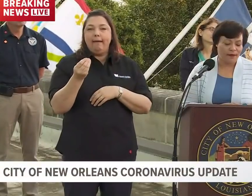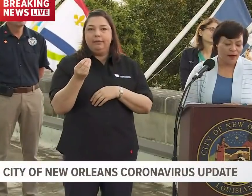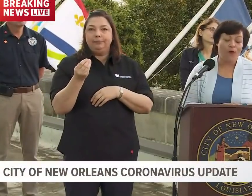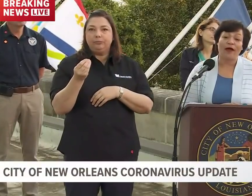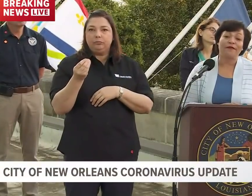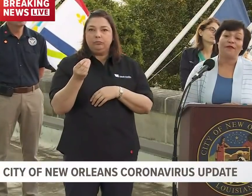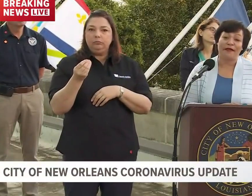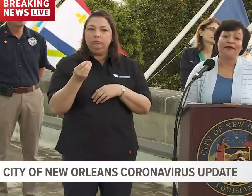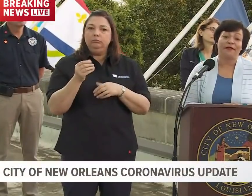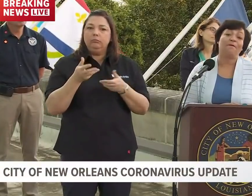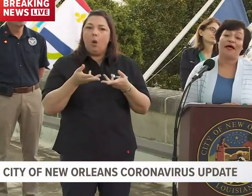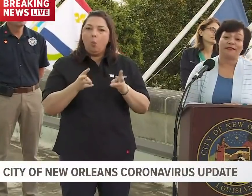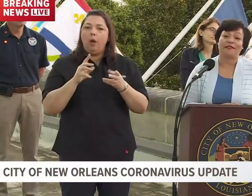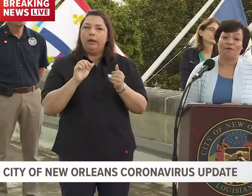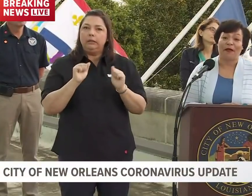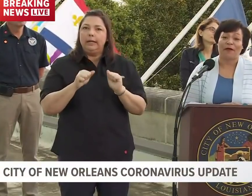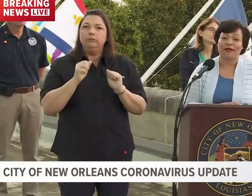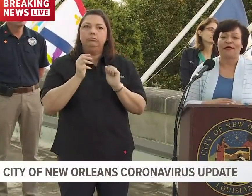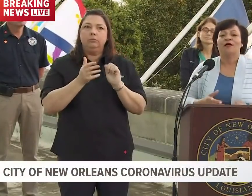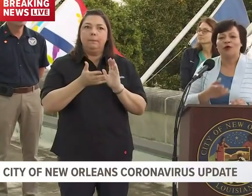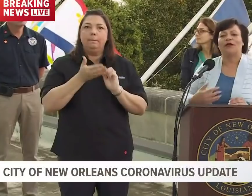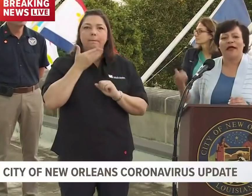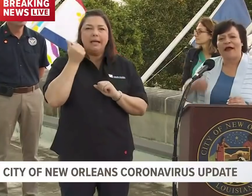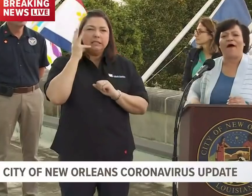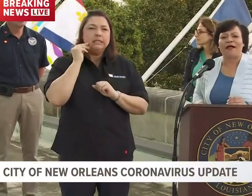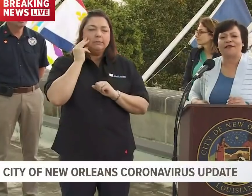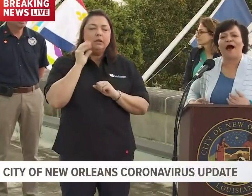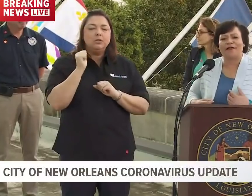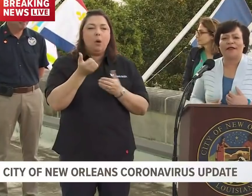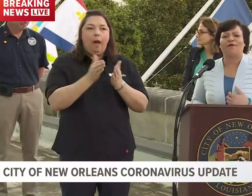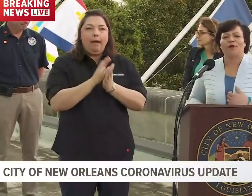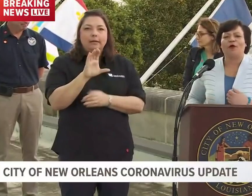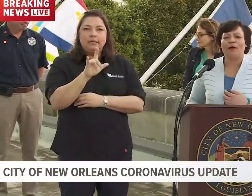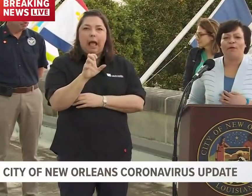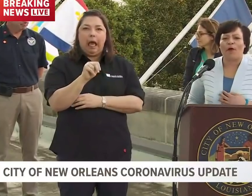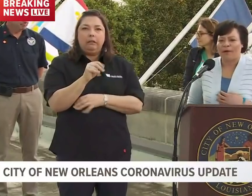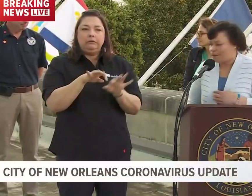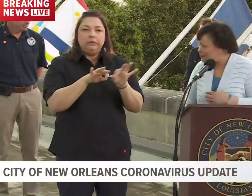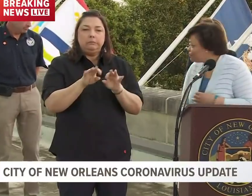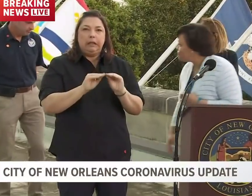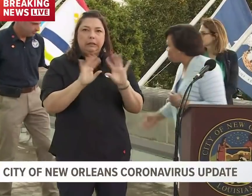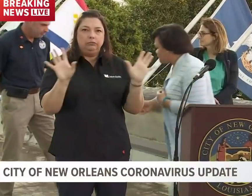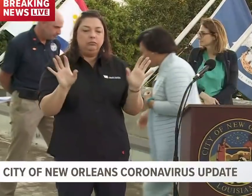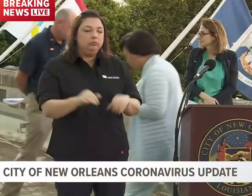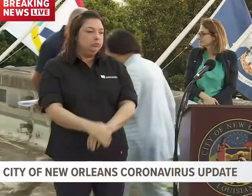way that they can get the best experience. So with that, I'll ask Colin to give you a little bit more.